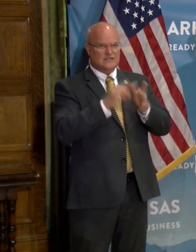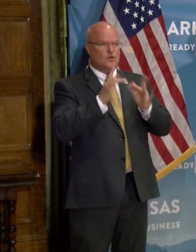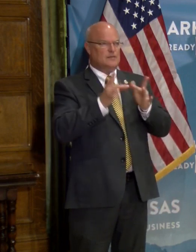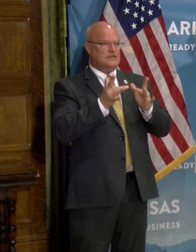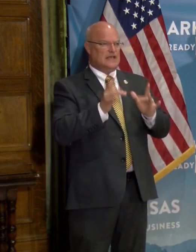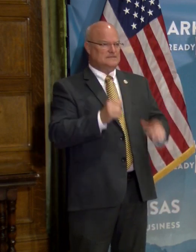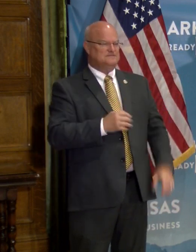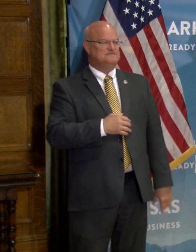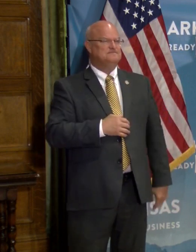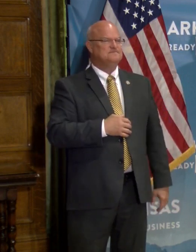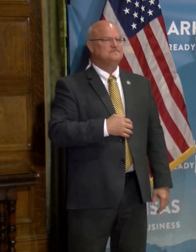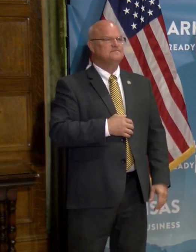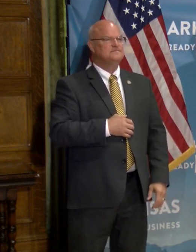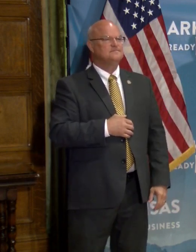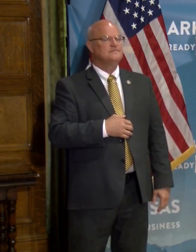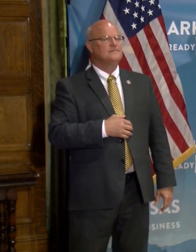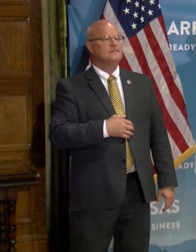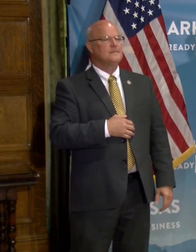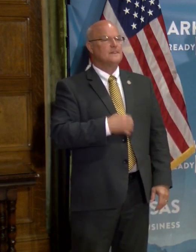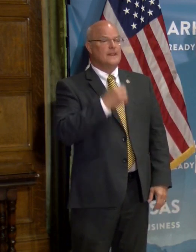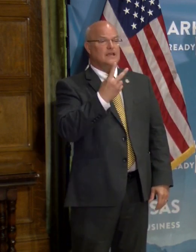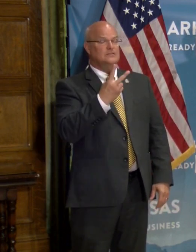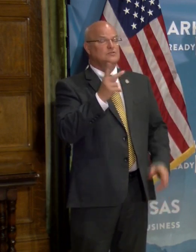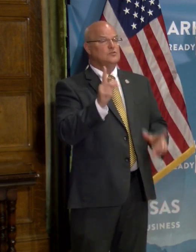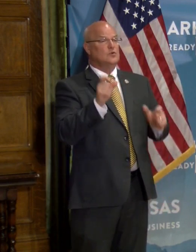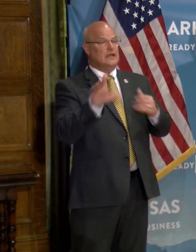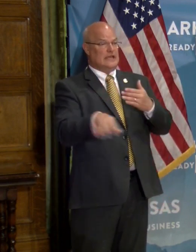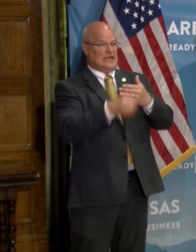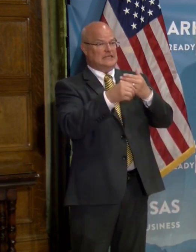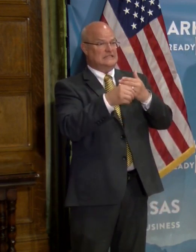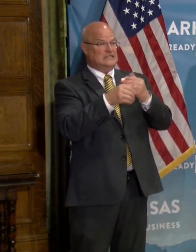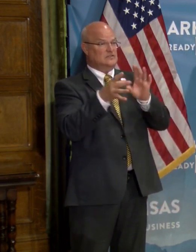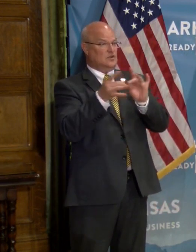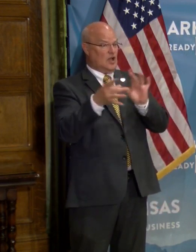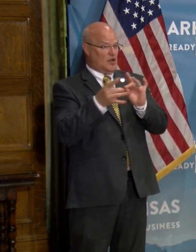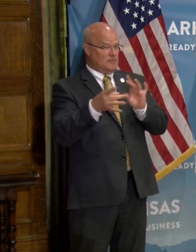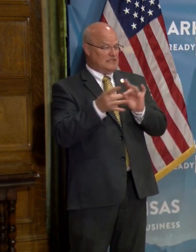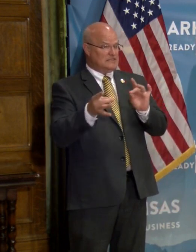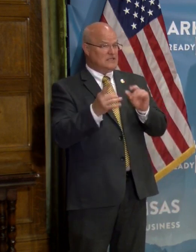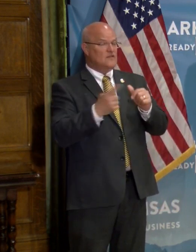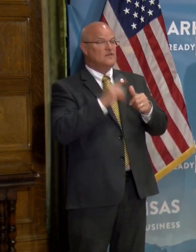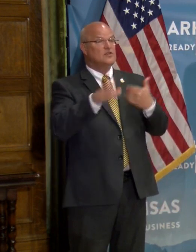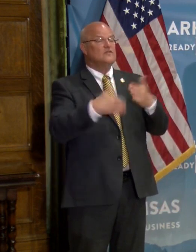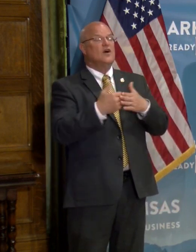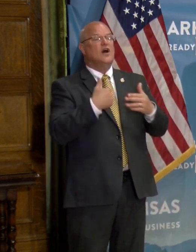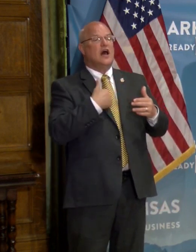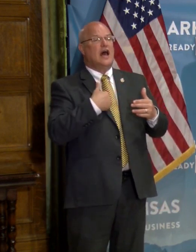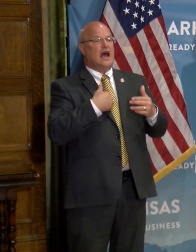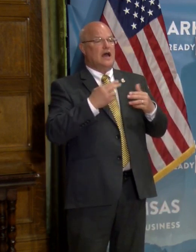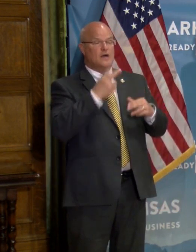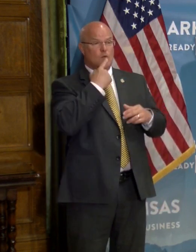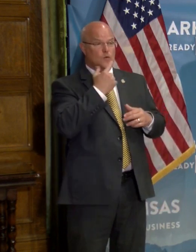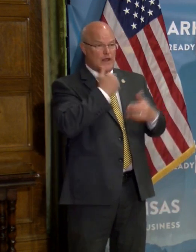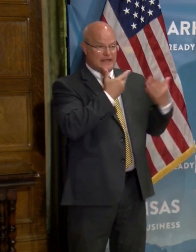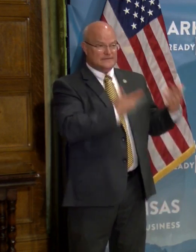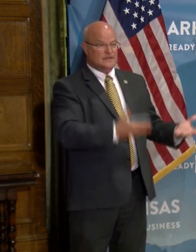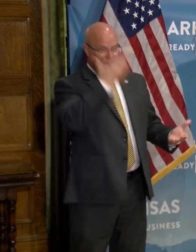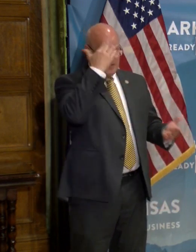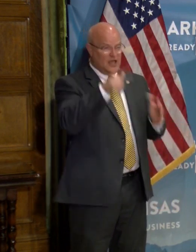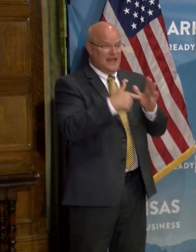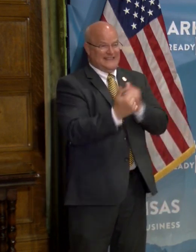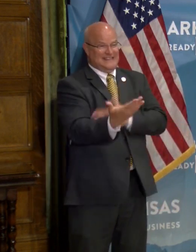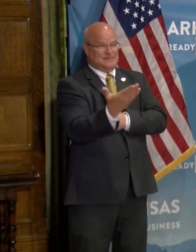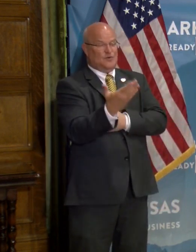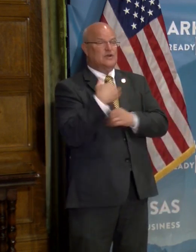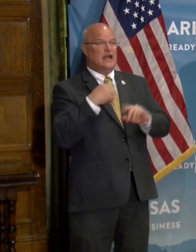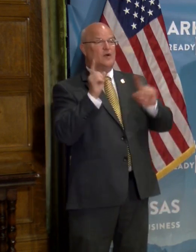website. Uh, two, uh, really quick, uh, additional, uh, comments. First of all, I'm wearing red because this